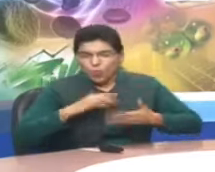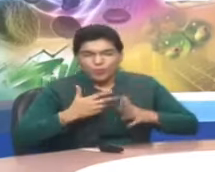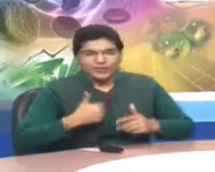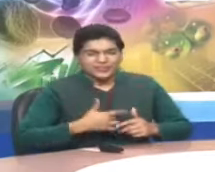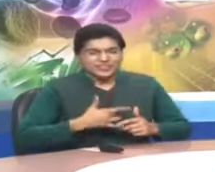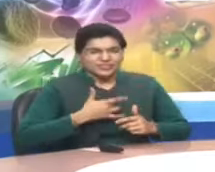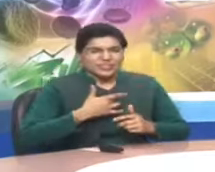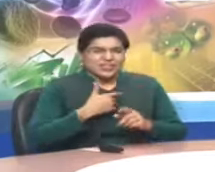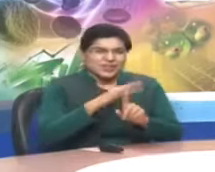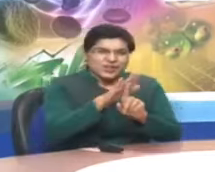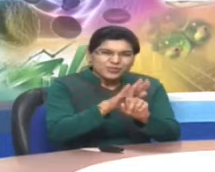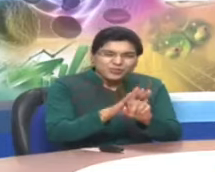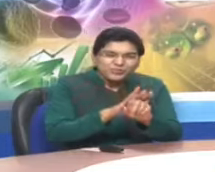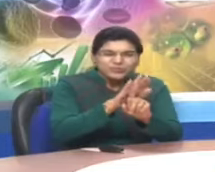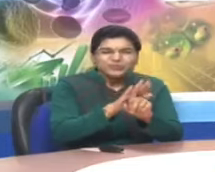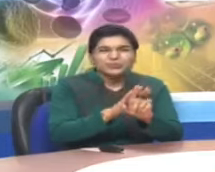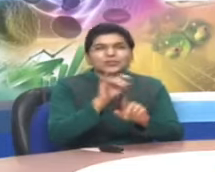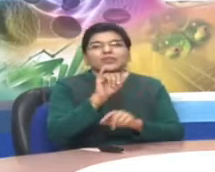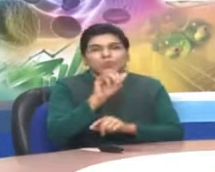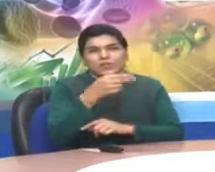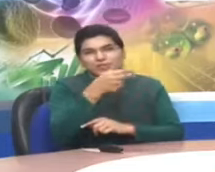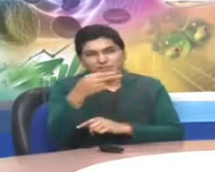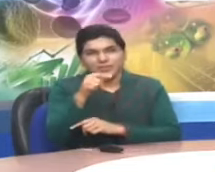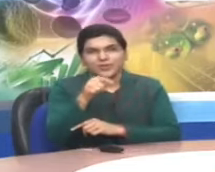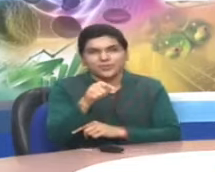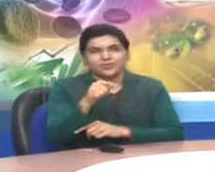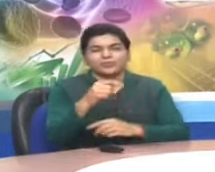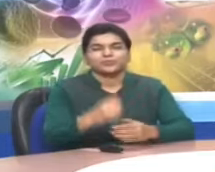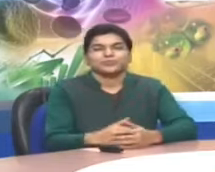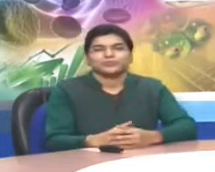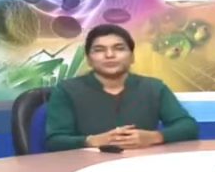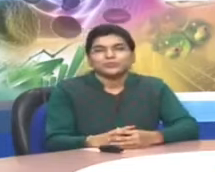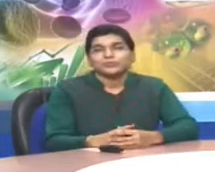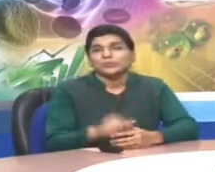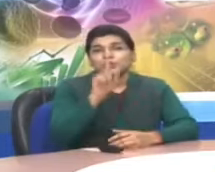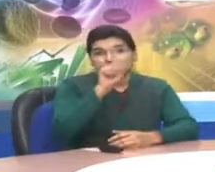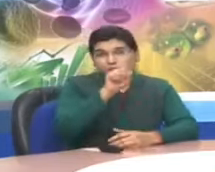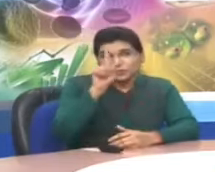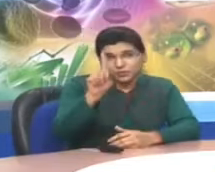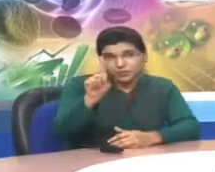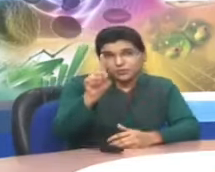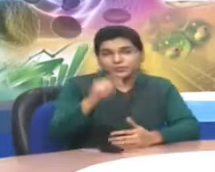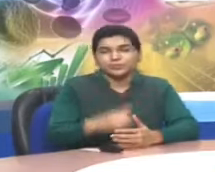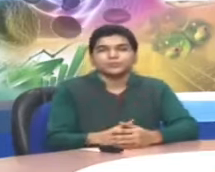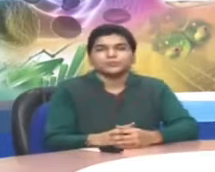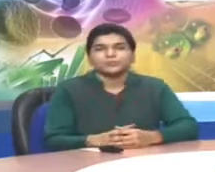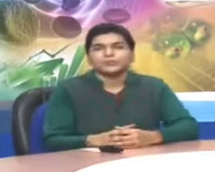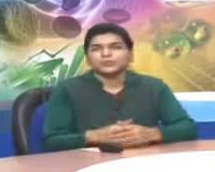Having sympathy towards somebody. Eleventh word is